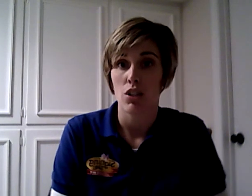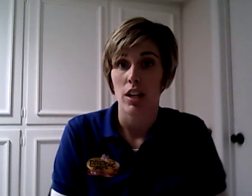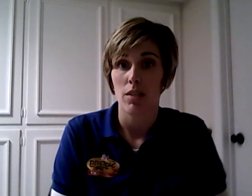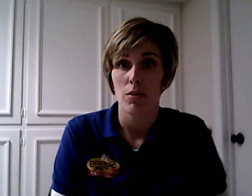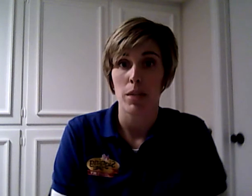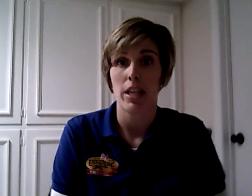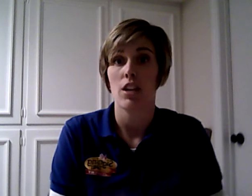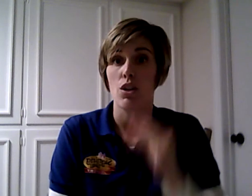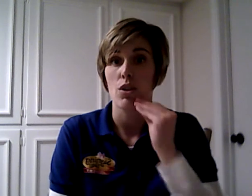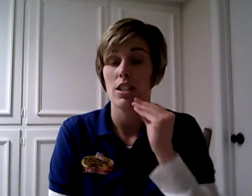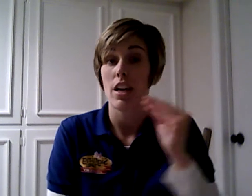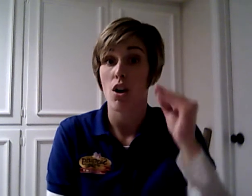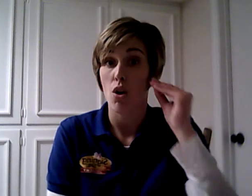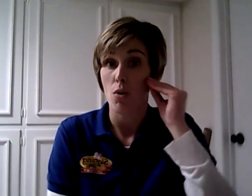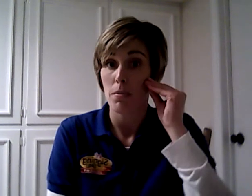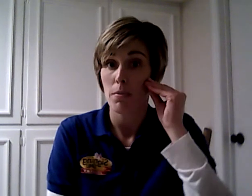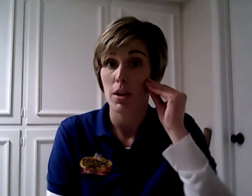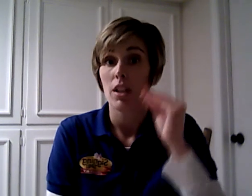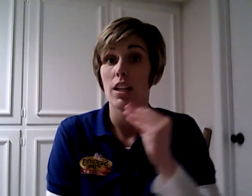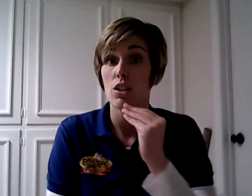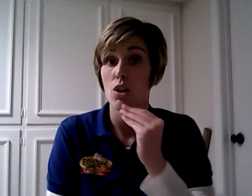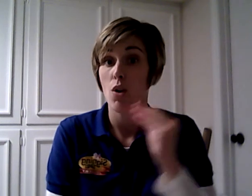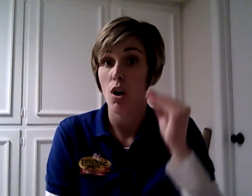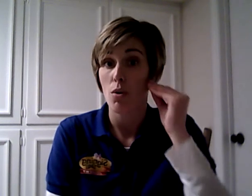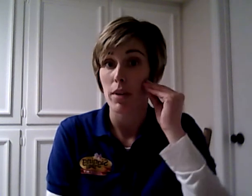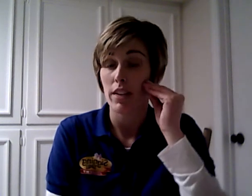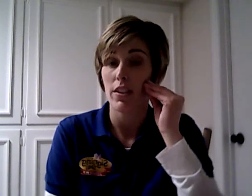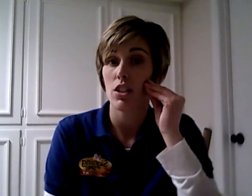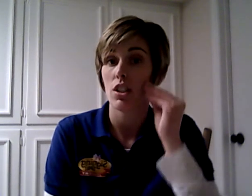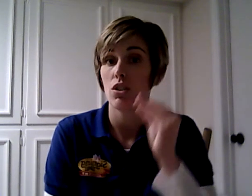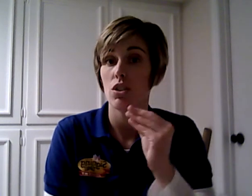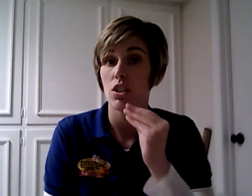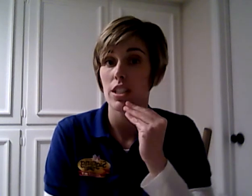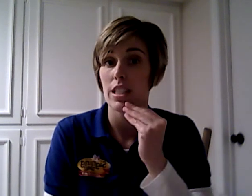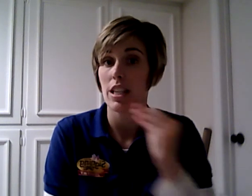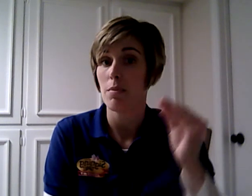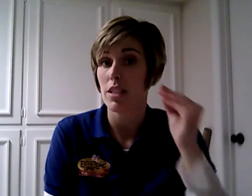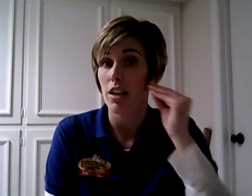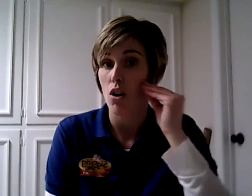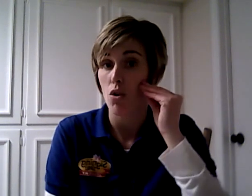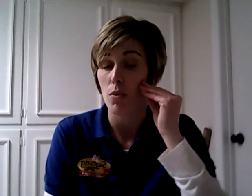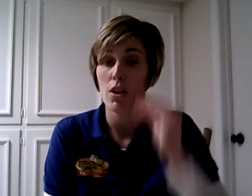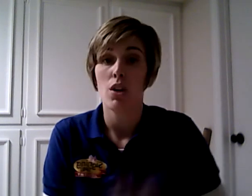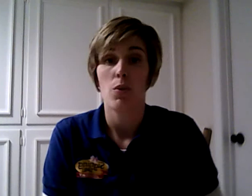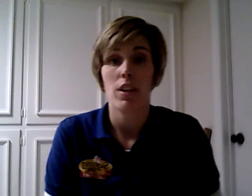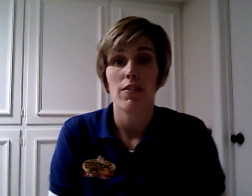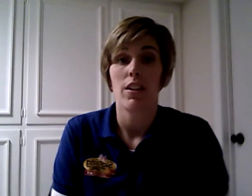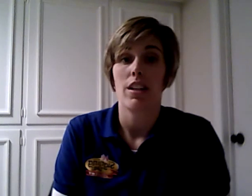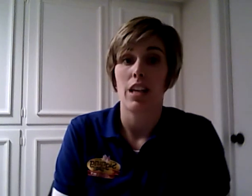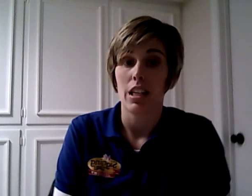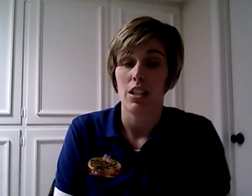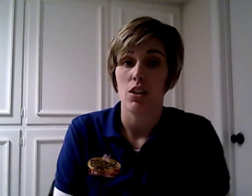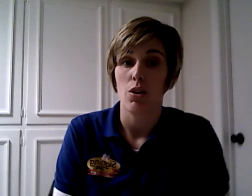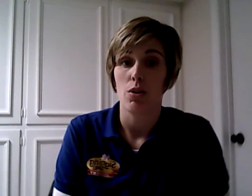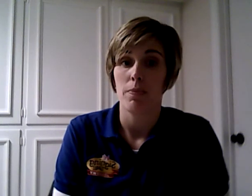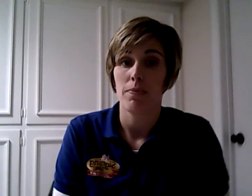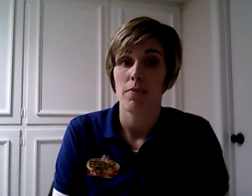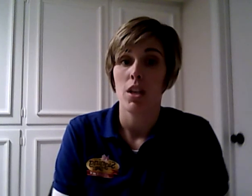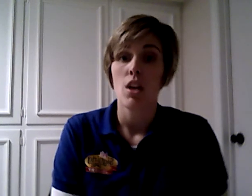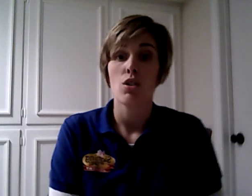child up from daycare, you can say home. Let's go home. And eventually, you'll start to see them sign home when they feel like they need to go home. So,